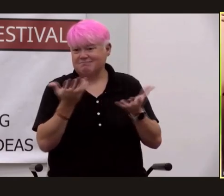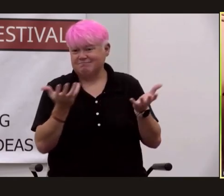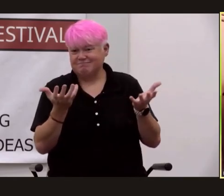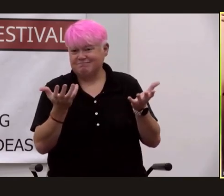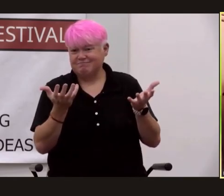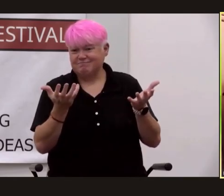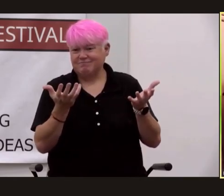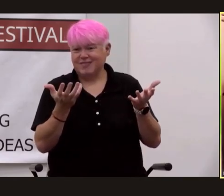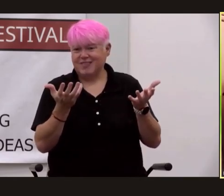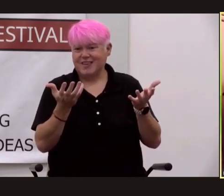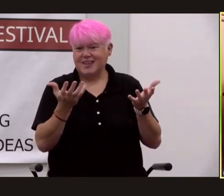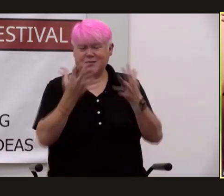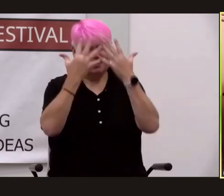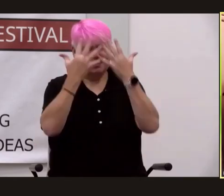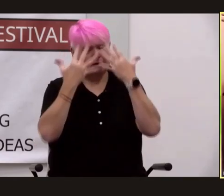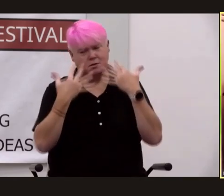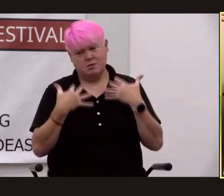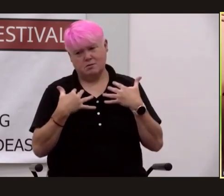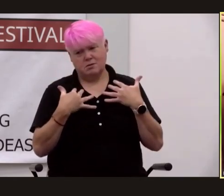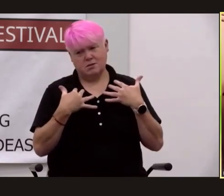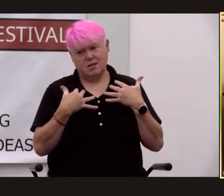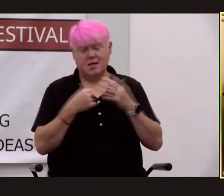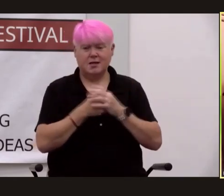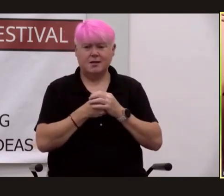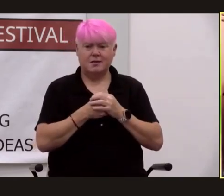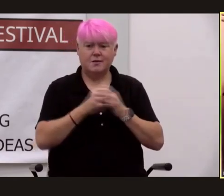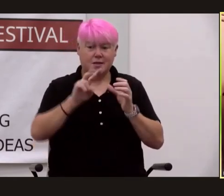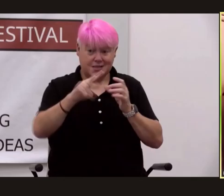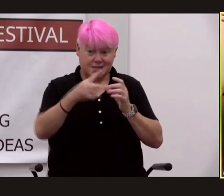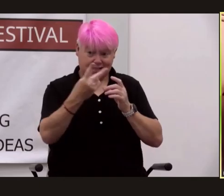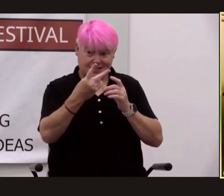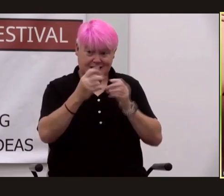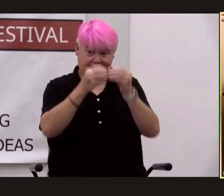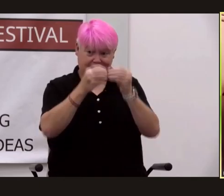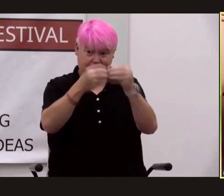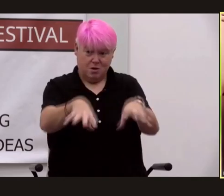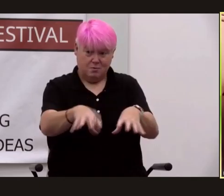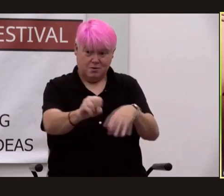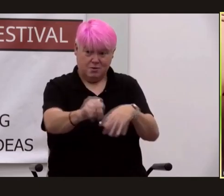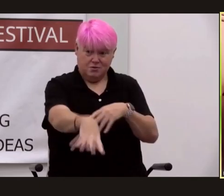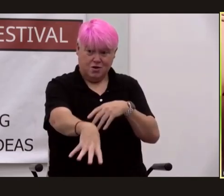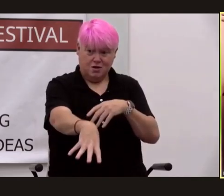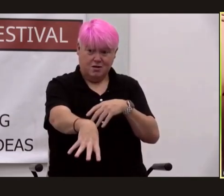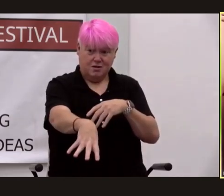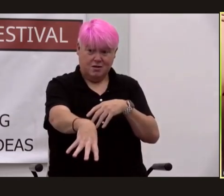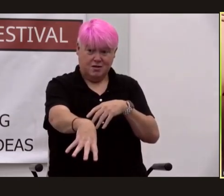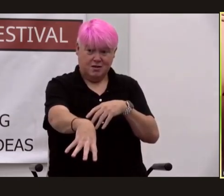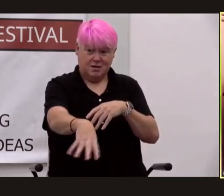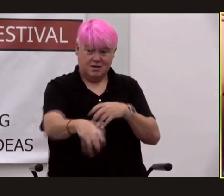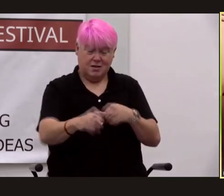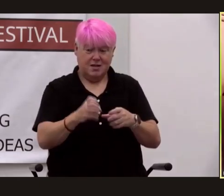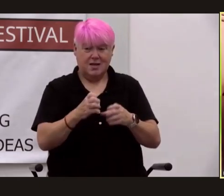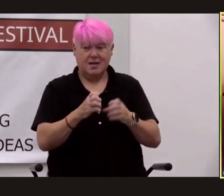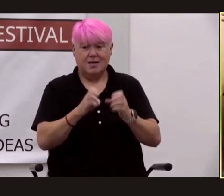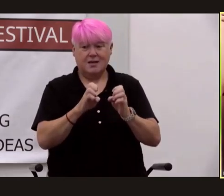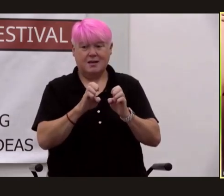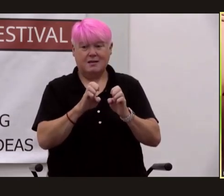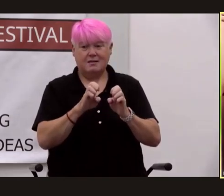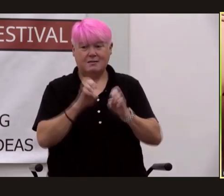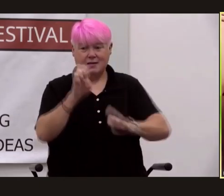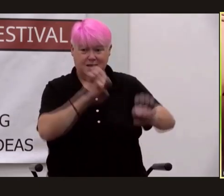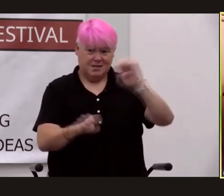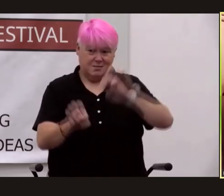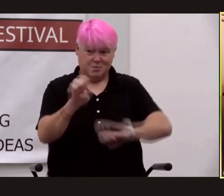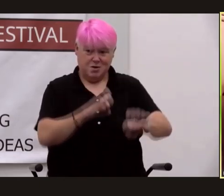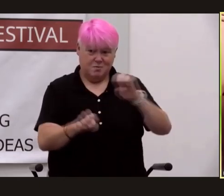devastated well once the second drum was dropped and the experiment had succeeded we had now seen the